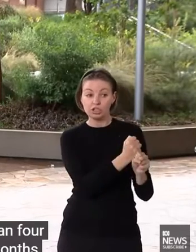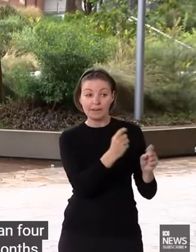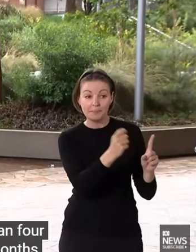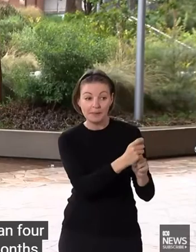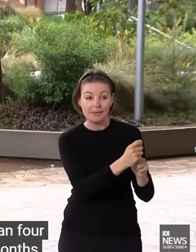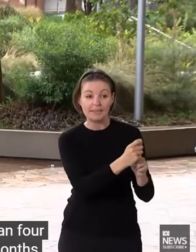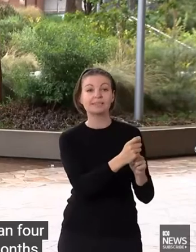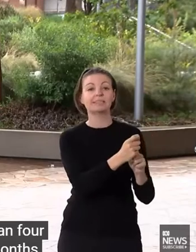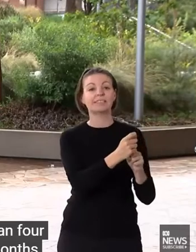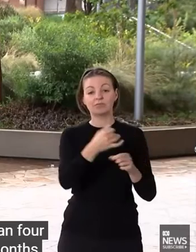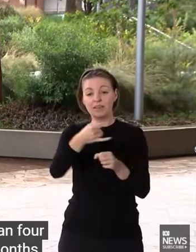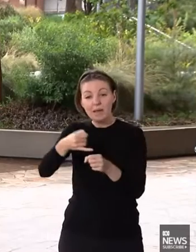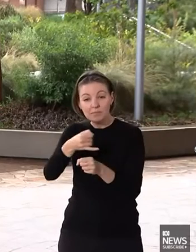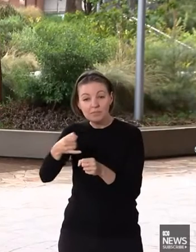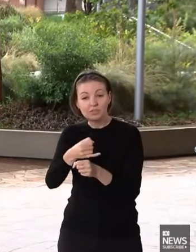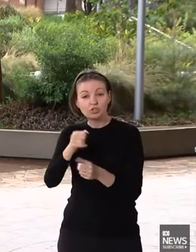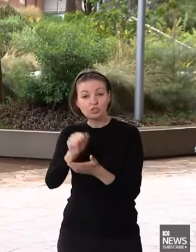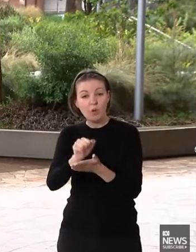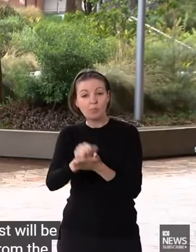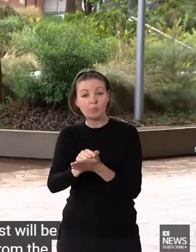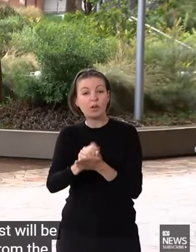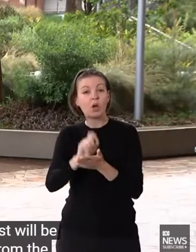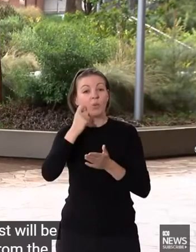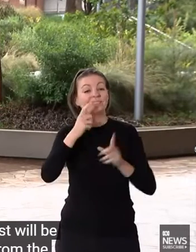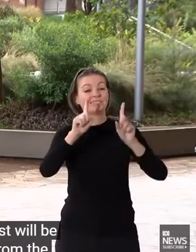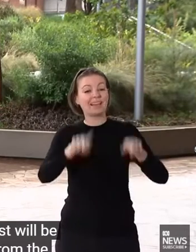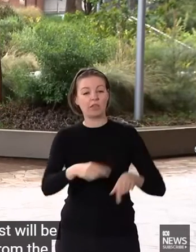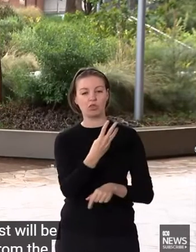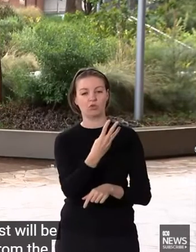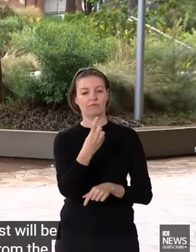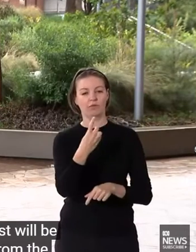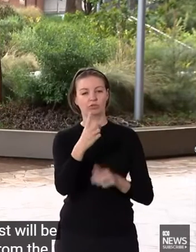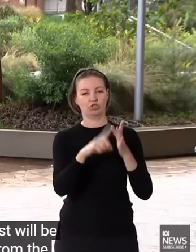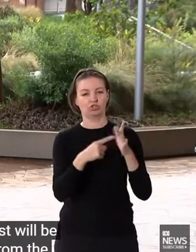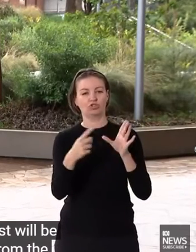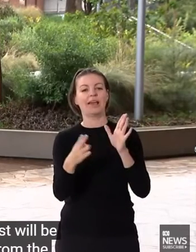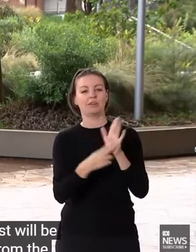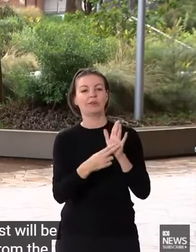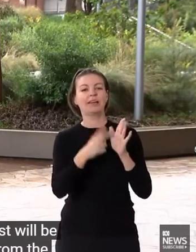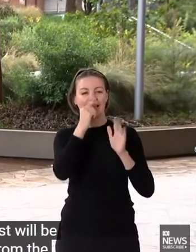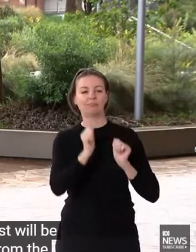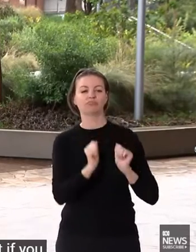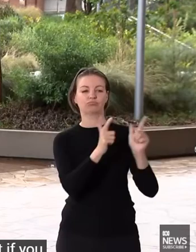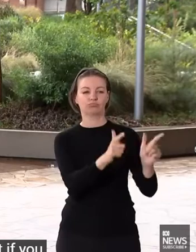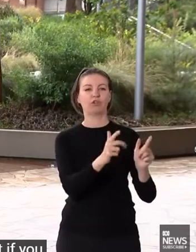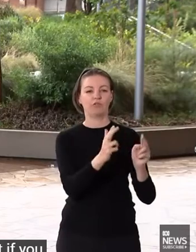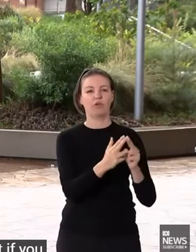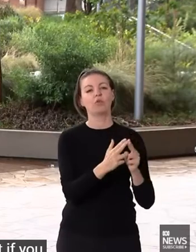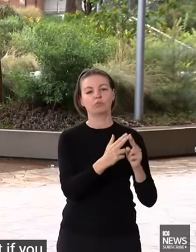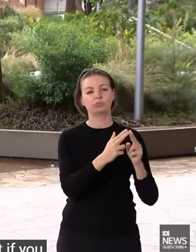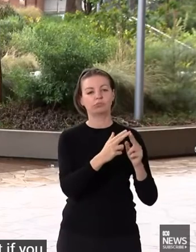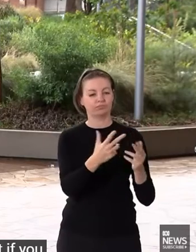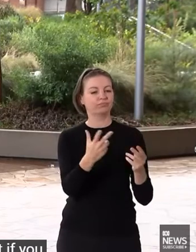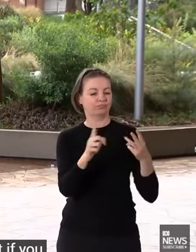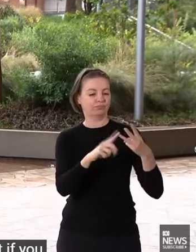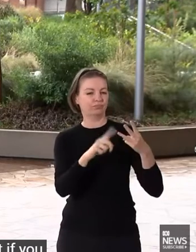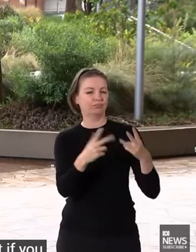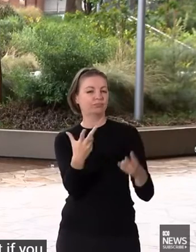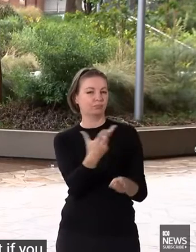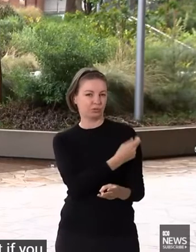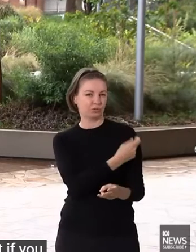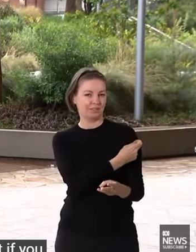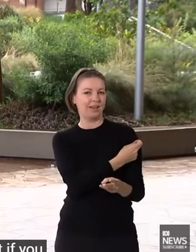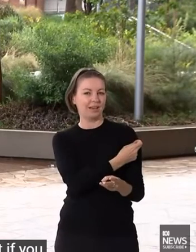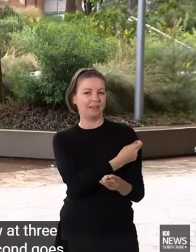will be available from the 31st of January. But if you are eligible now at three months since your